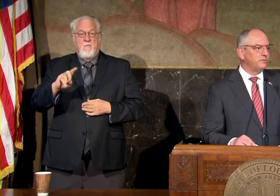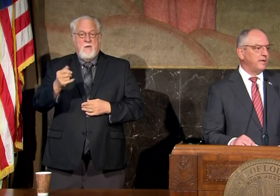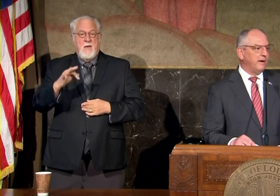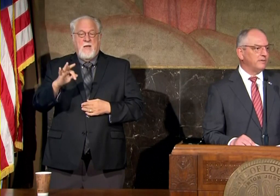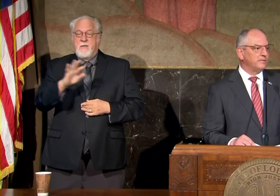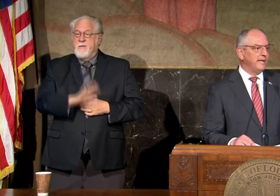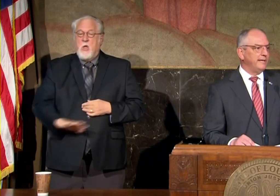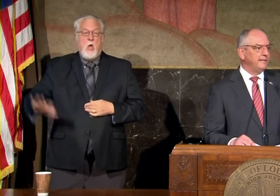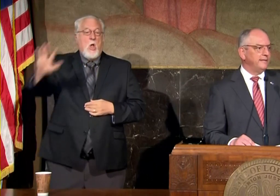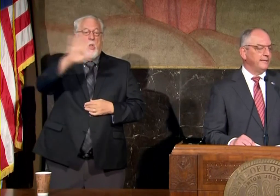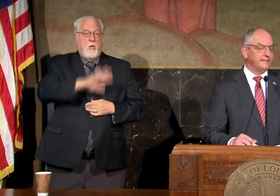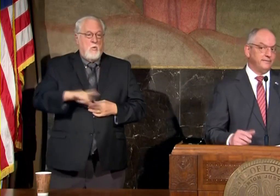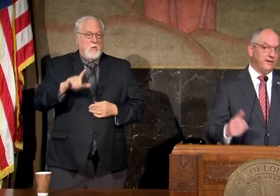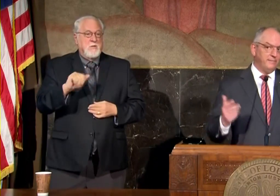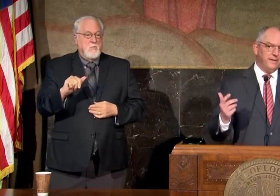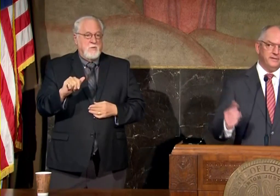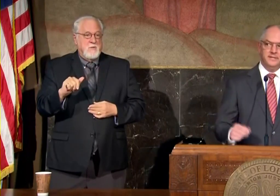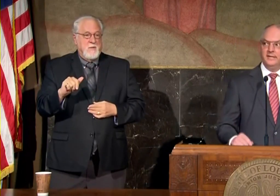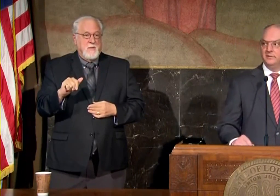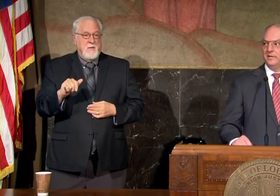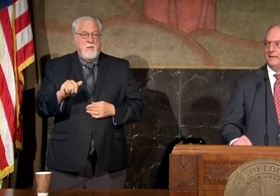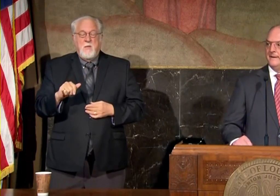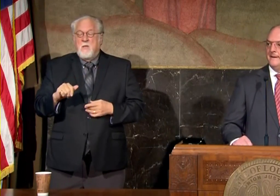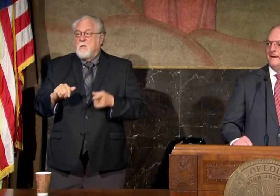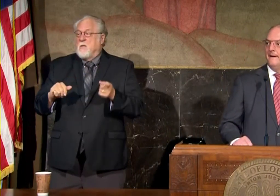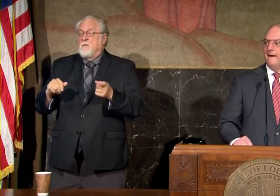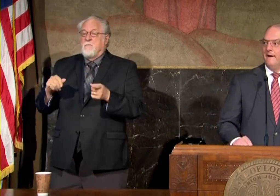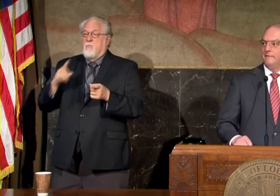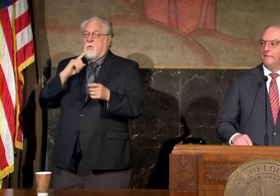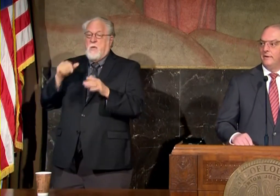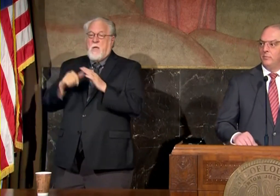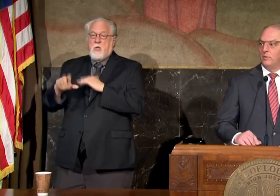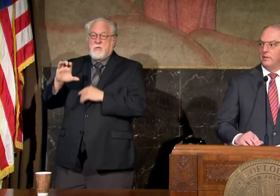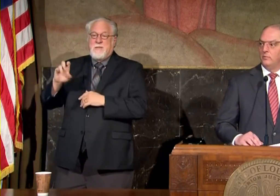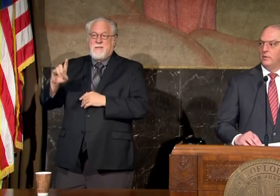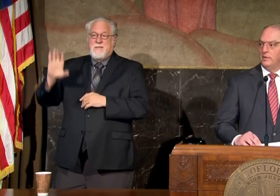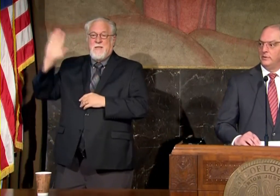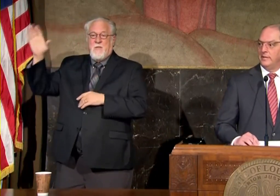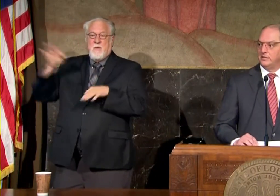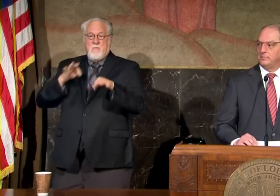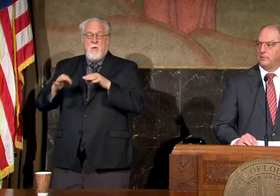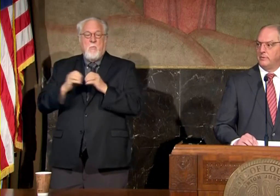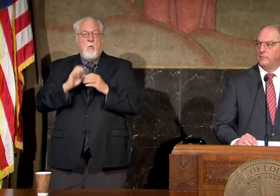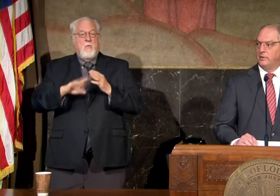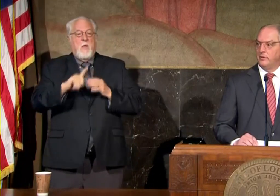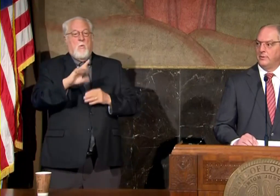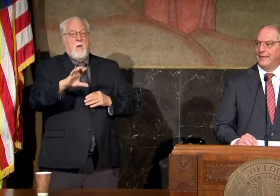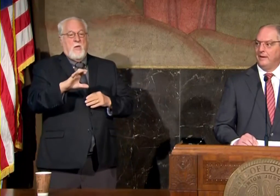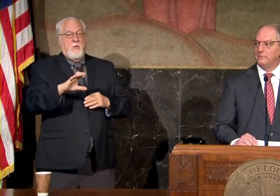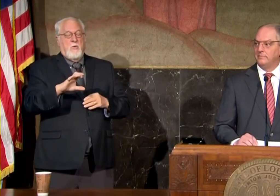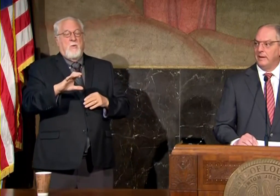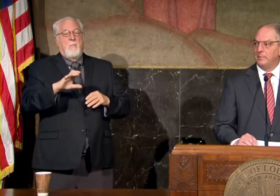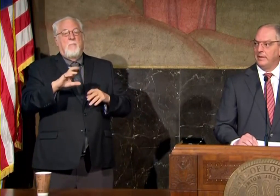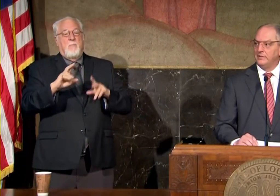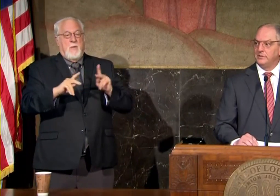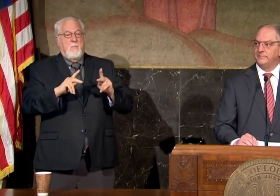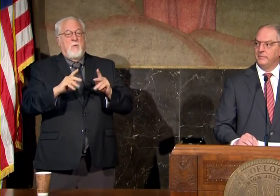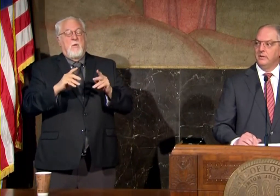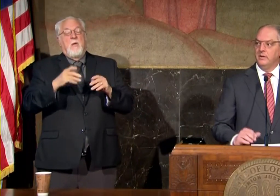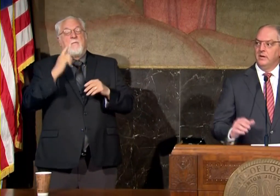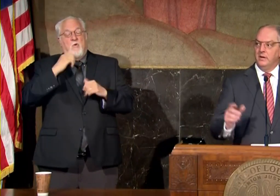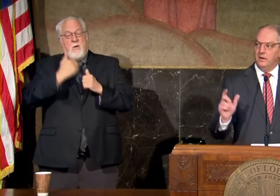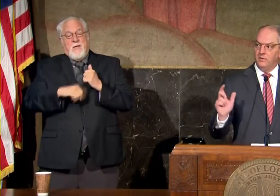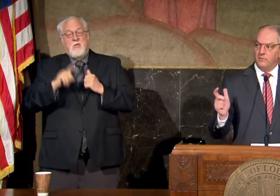across our state as defined by the CDC of more than 100 tests per 100,000 population